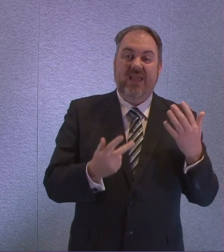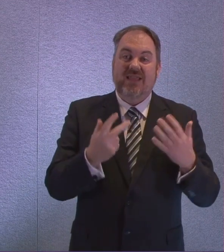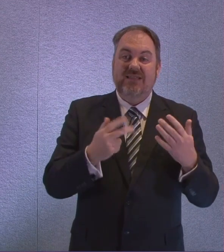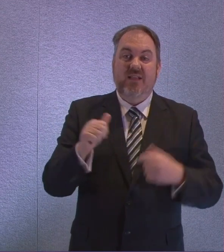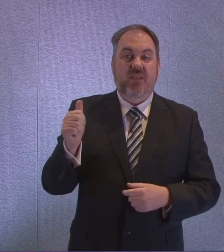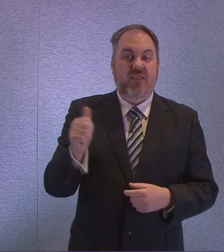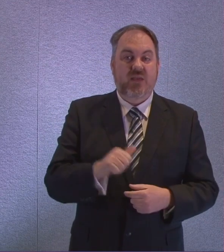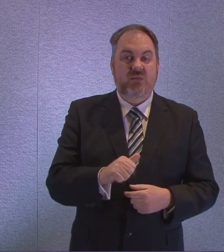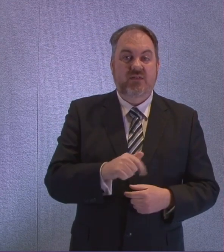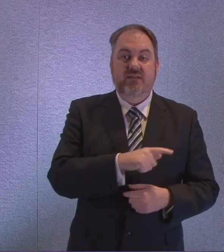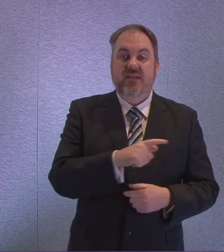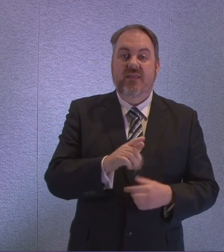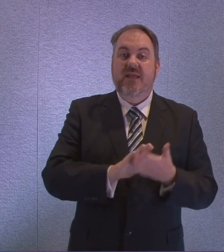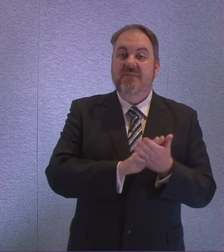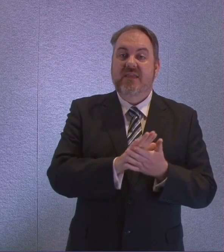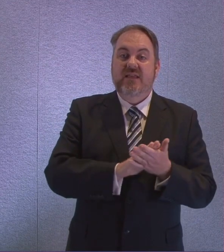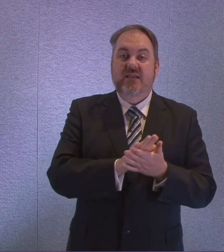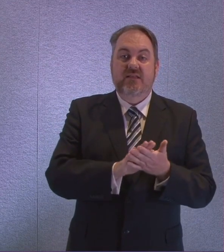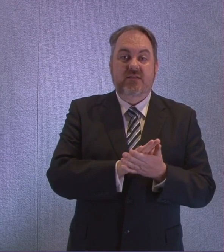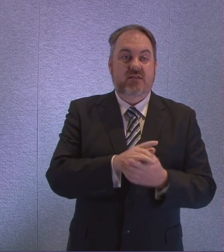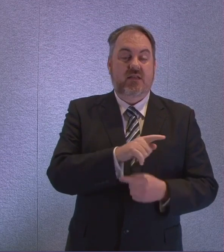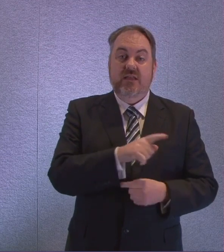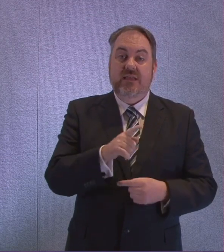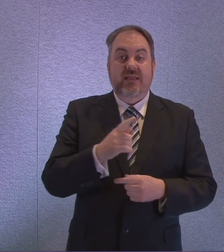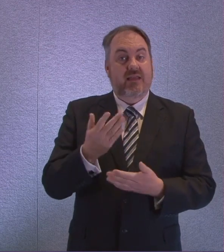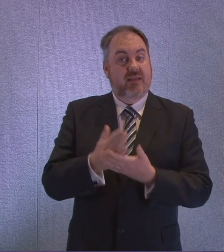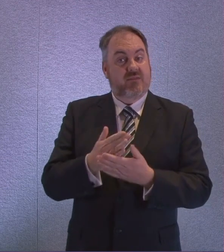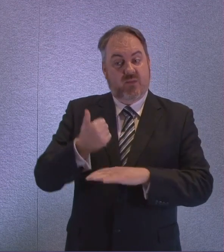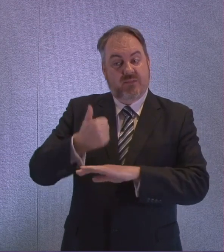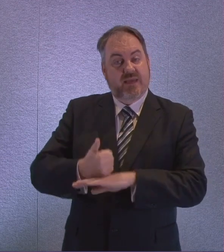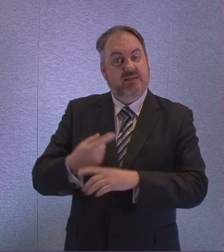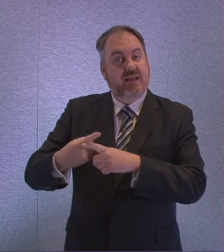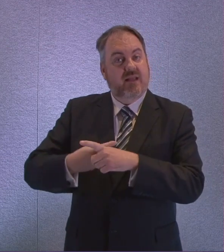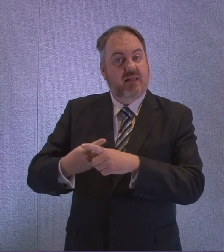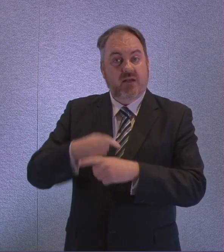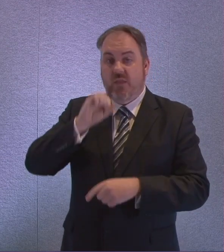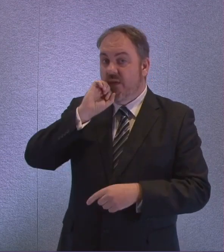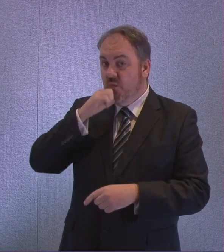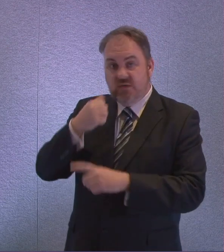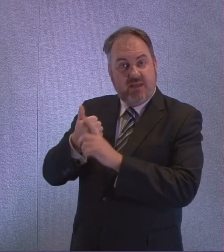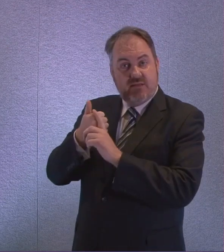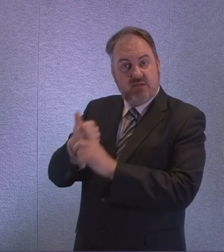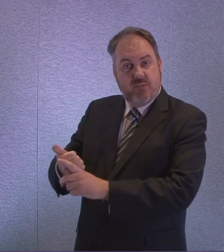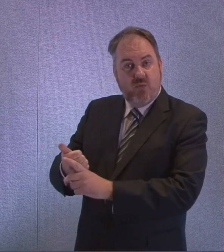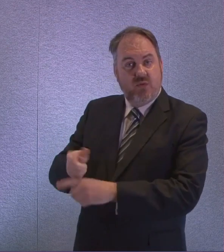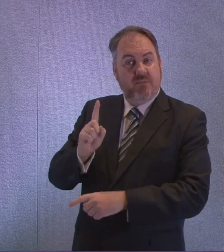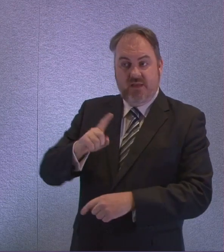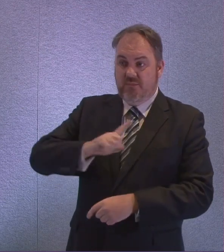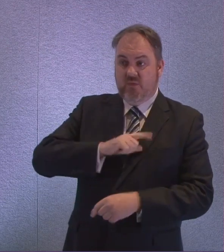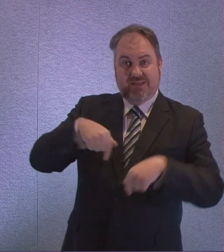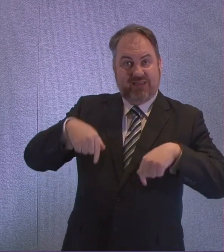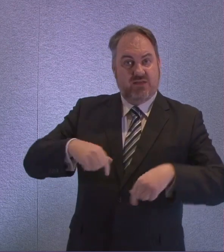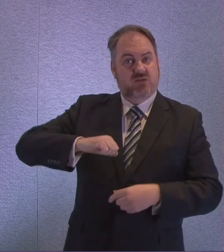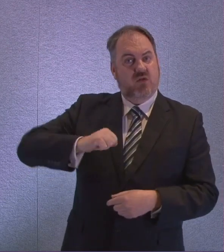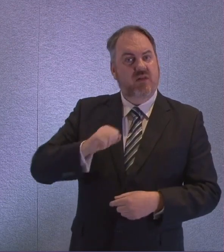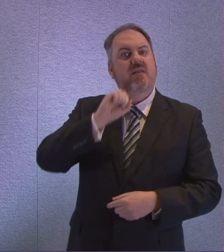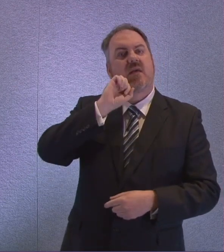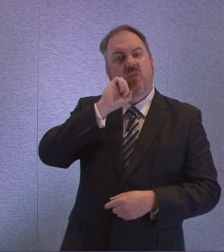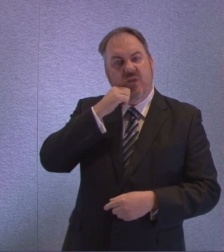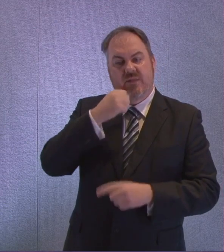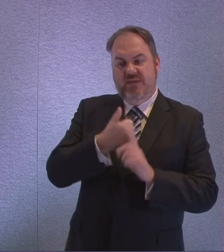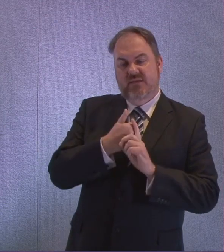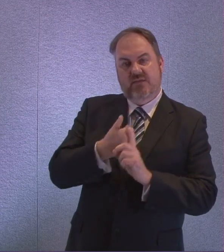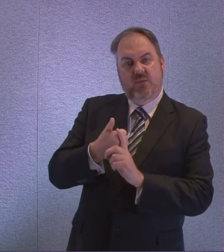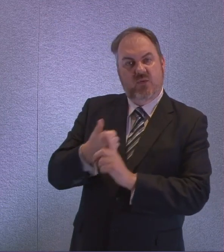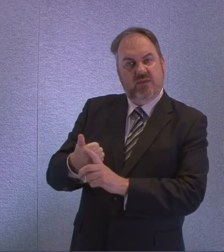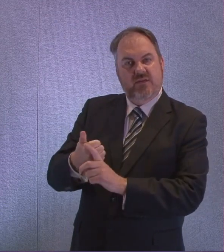that grant if they were in England. We've also given a range and providing a range of support that's available in Scotland but not elsewhere. So we're providing